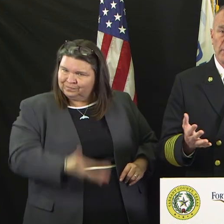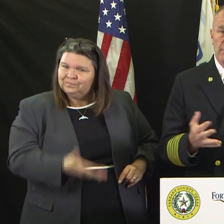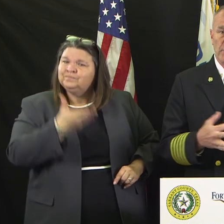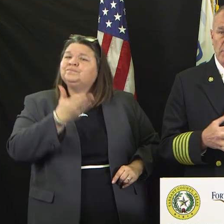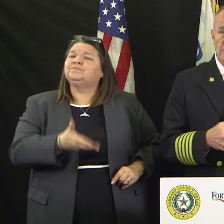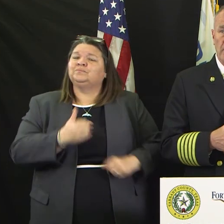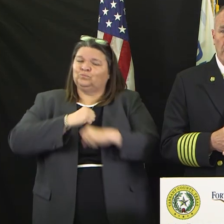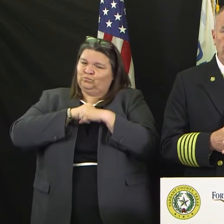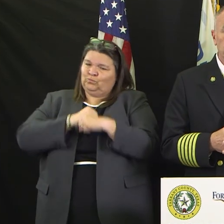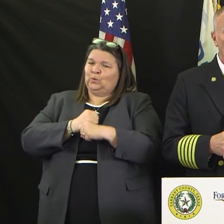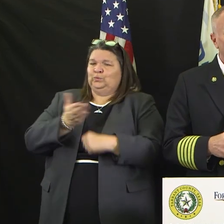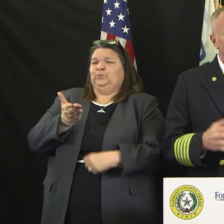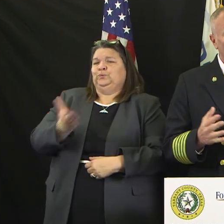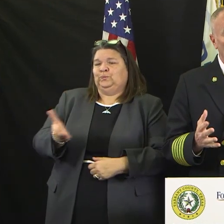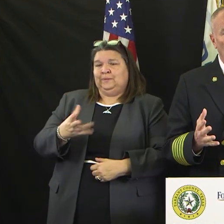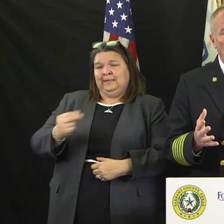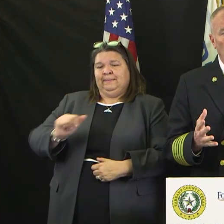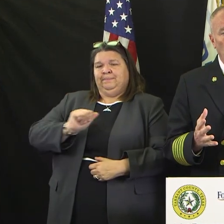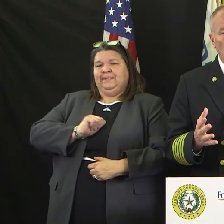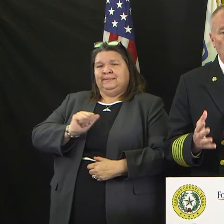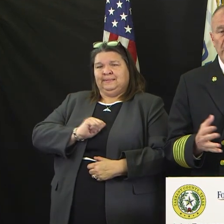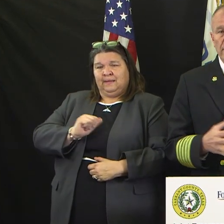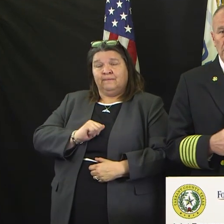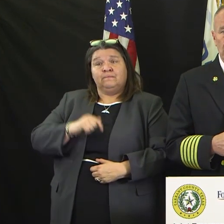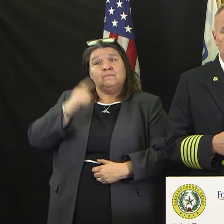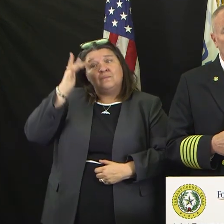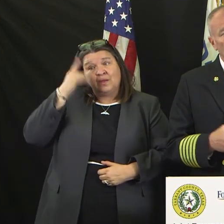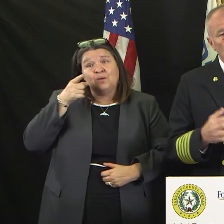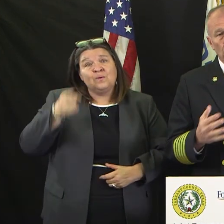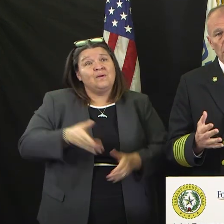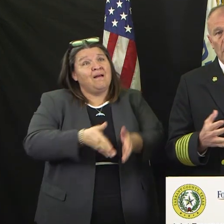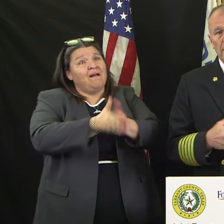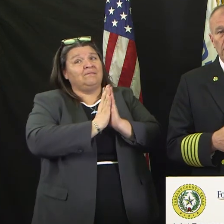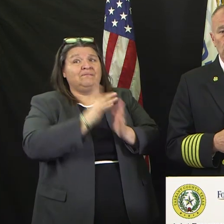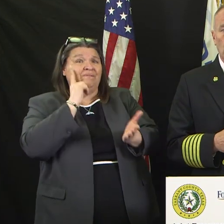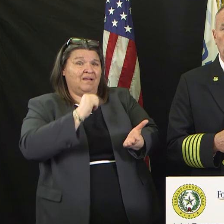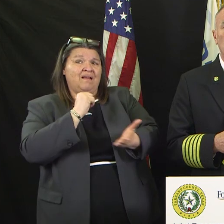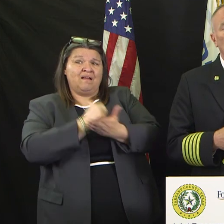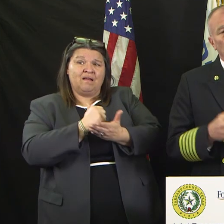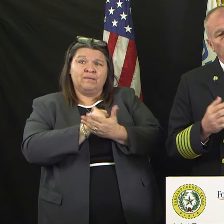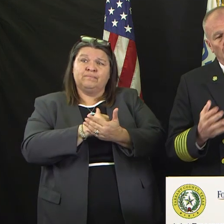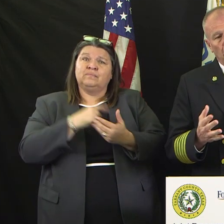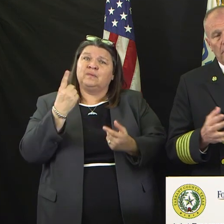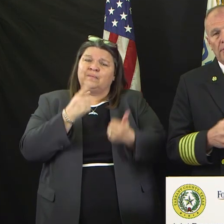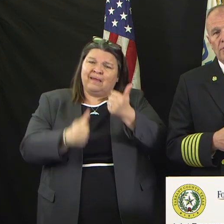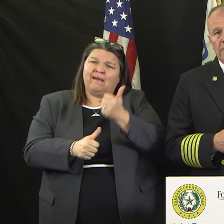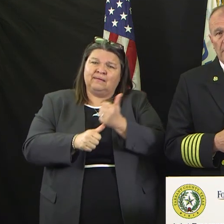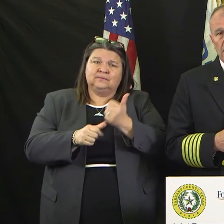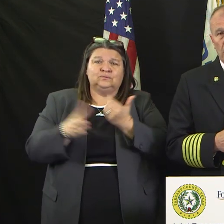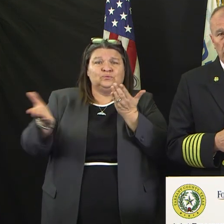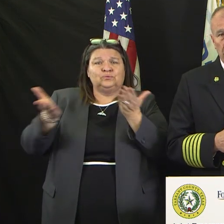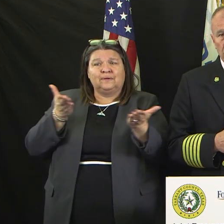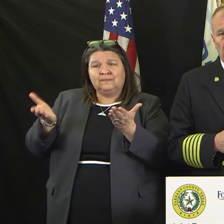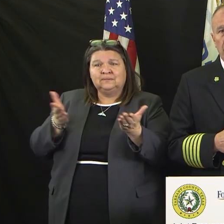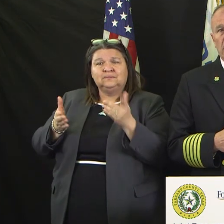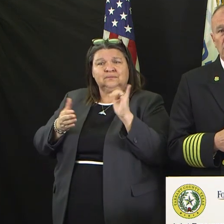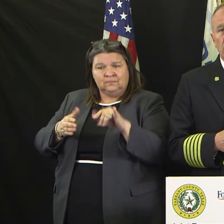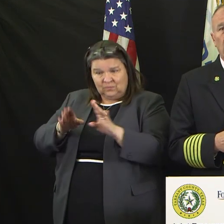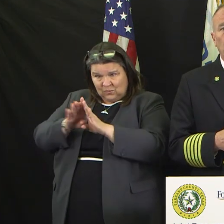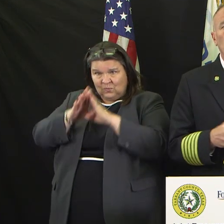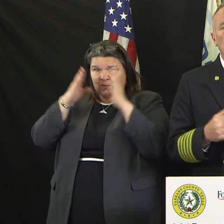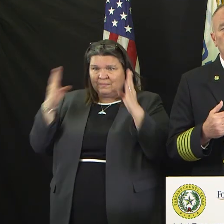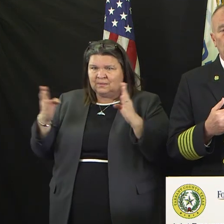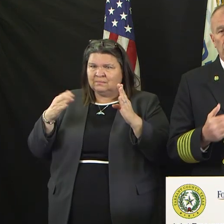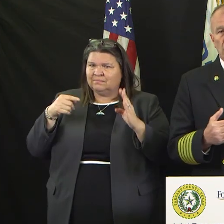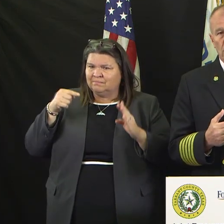you have requested help, you are waiting for assistance, you come to the door and there's a fire truck or a MedStar ambulance